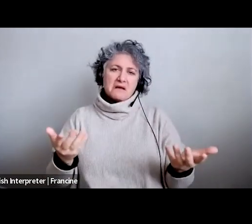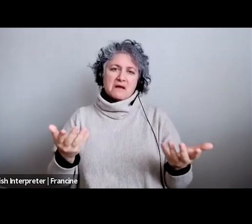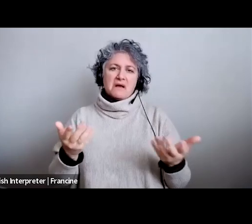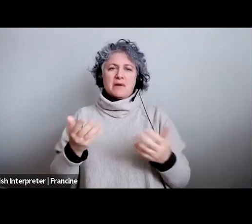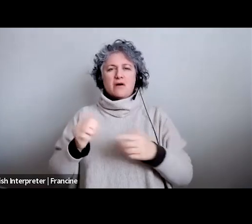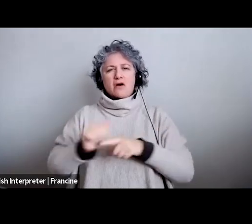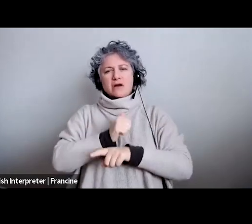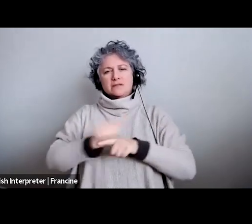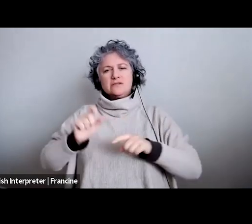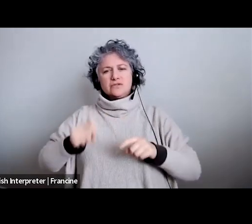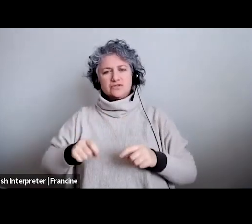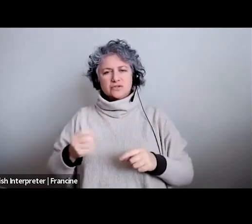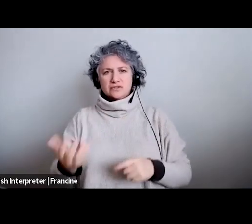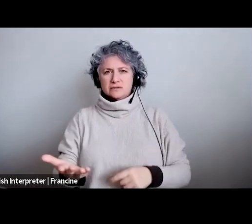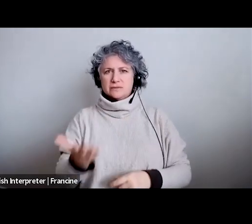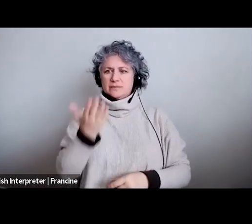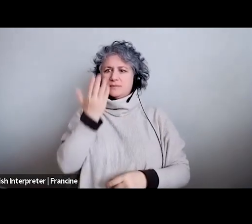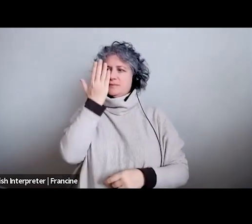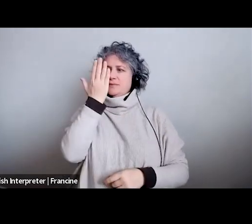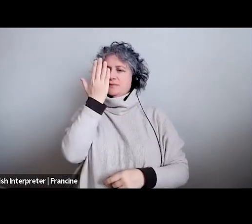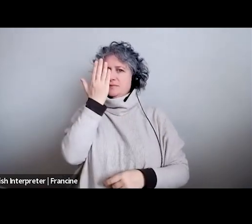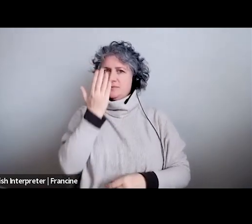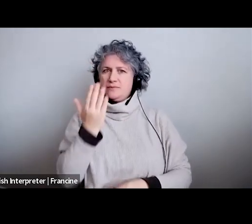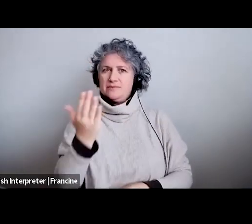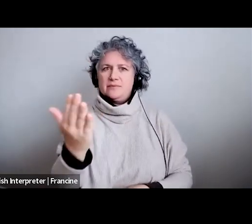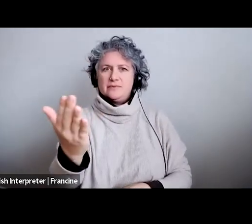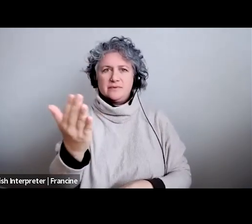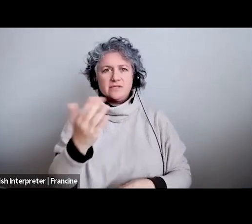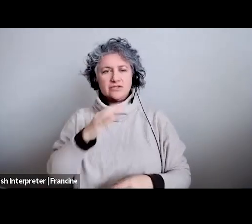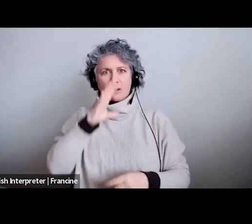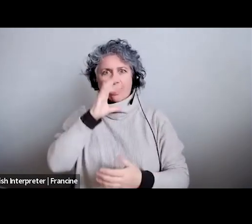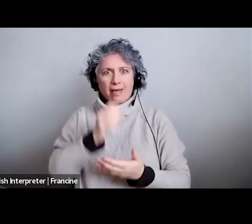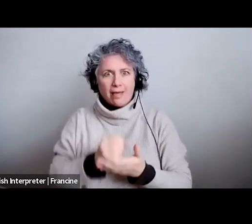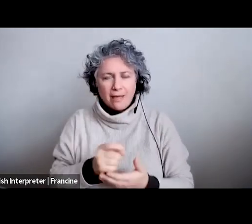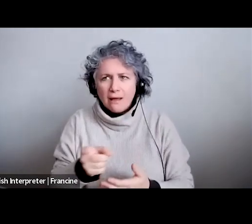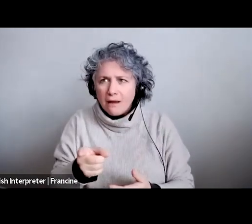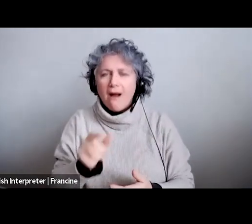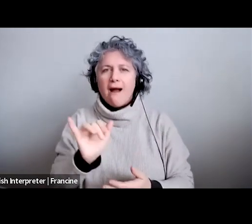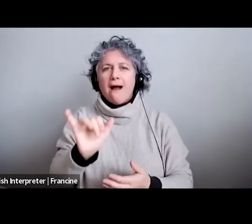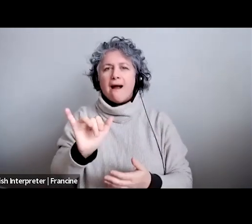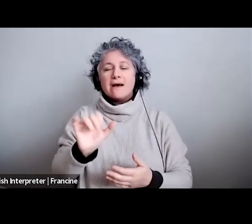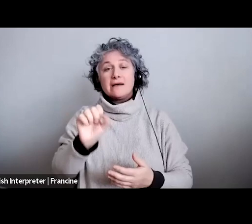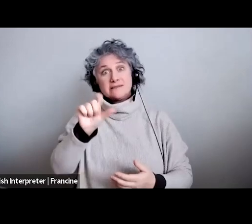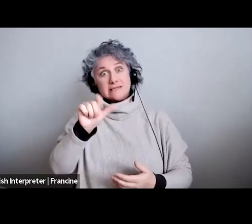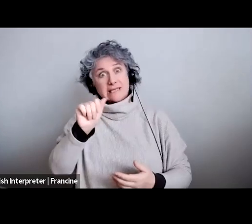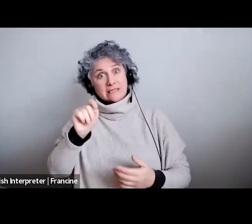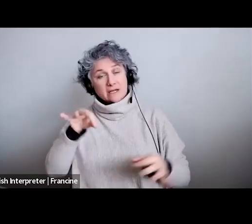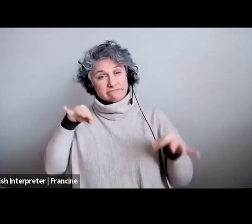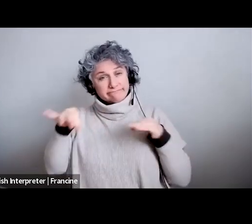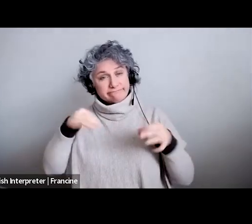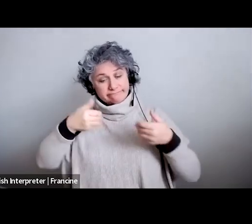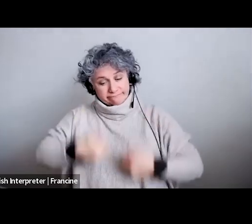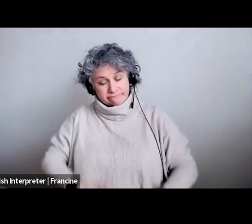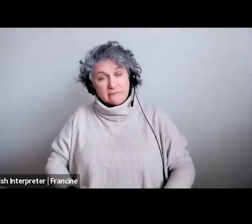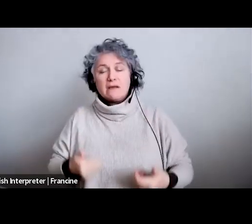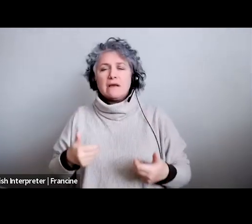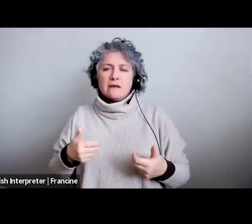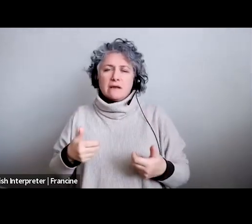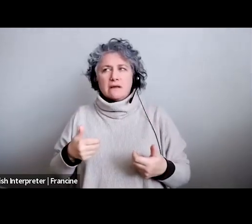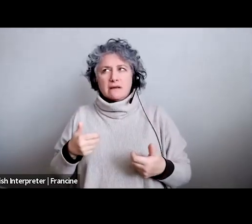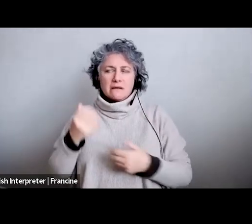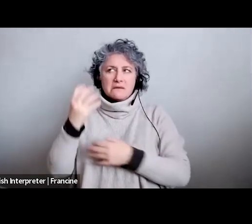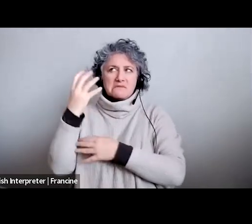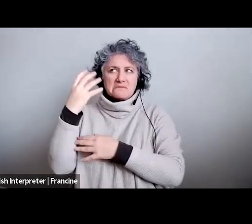come in like this because we should be drawn into what you're doing so um if you were doing again if you're doing more than one